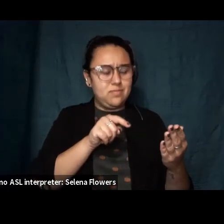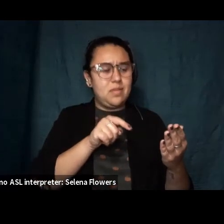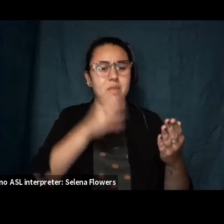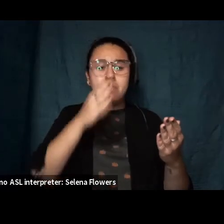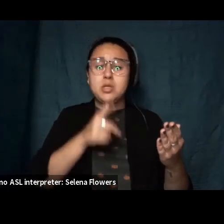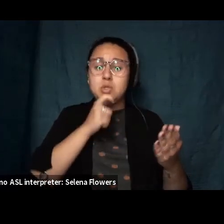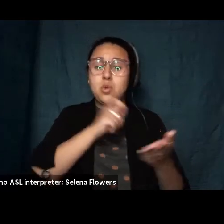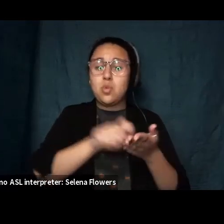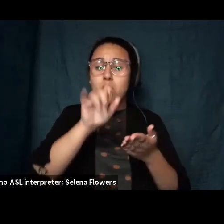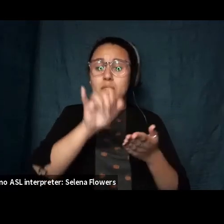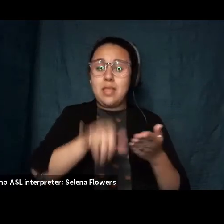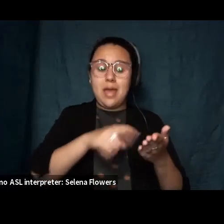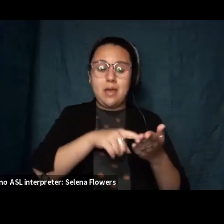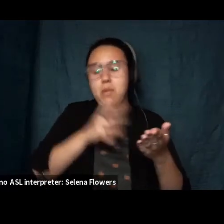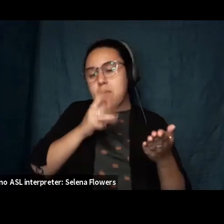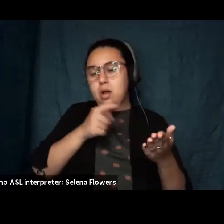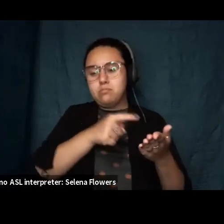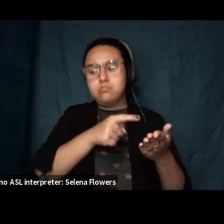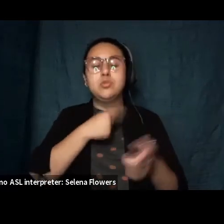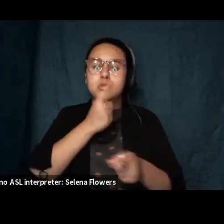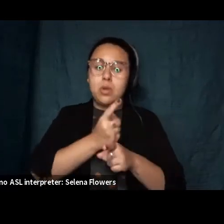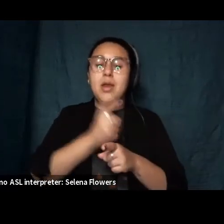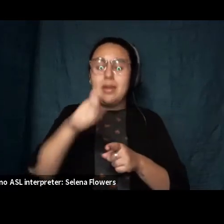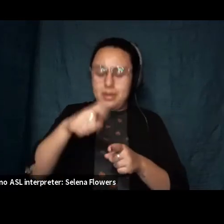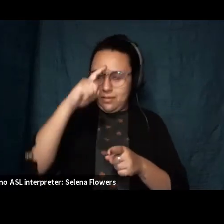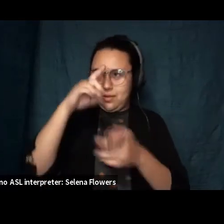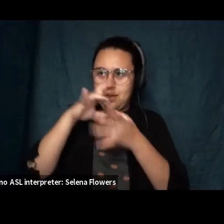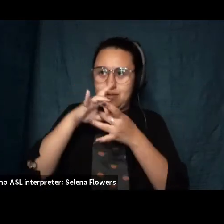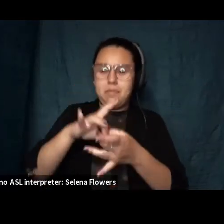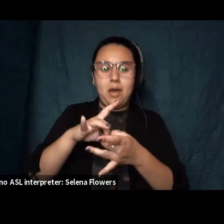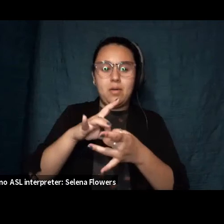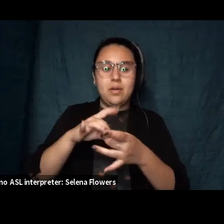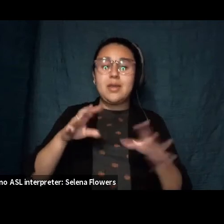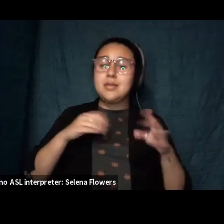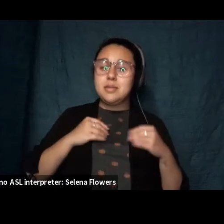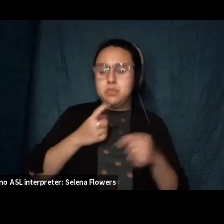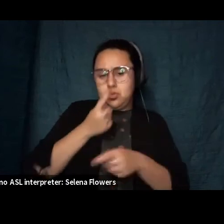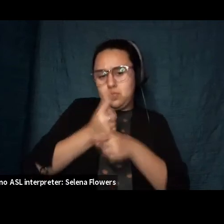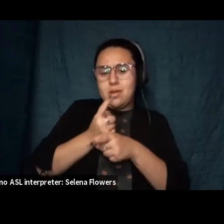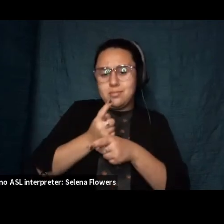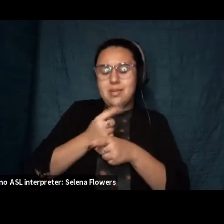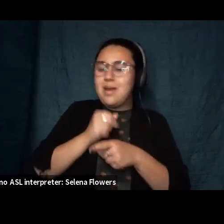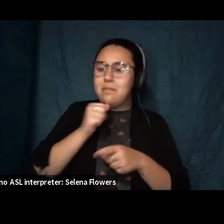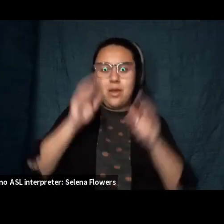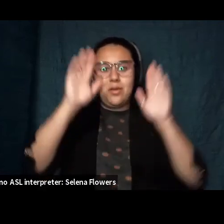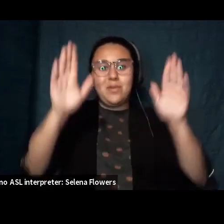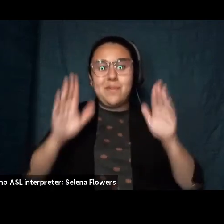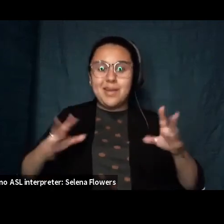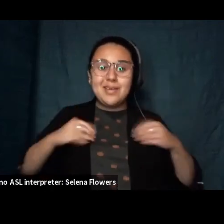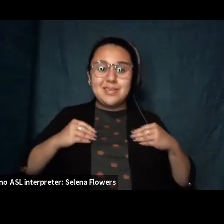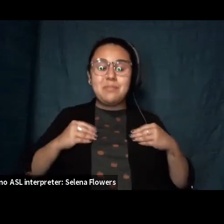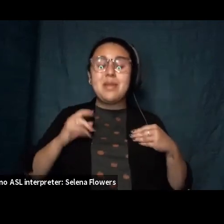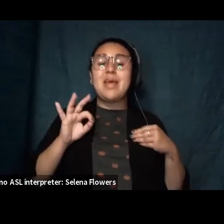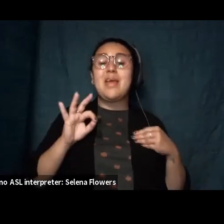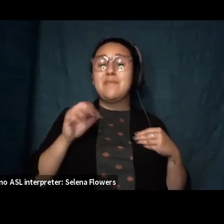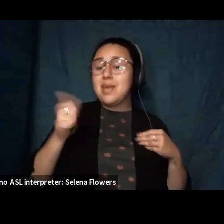think about acceptance um i'm still not always great at it but if there is an acceptance poem in this book